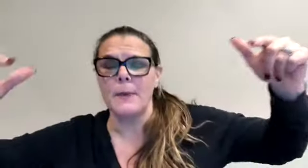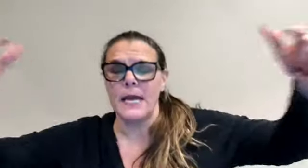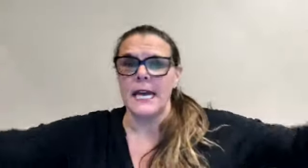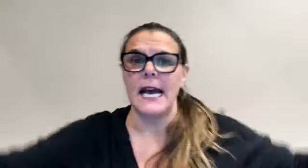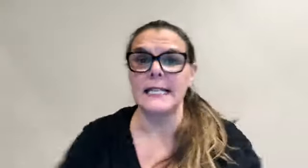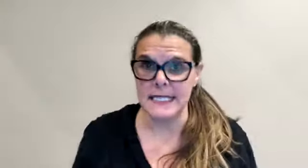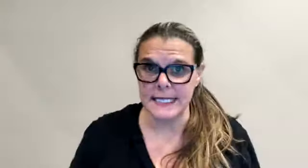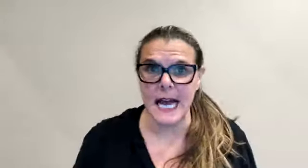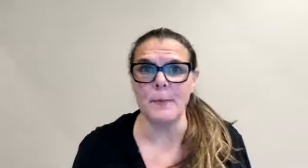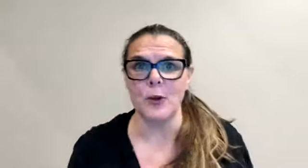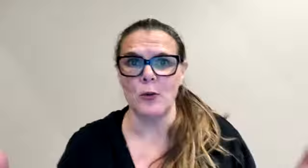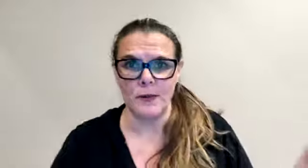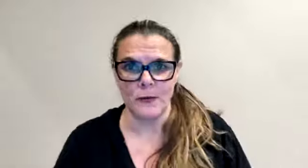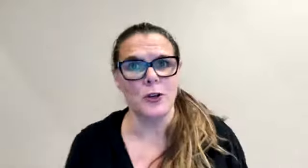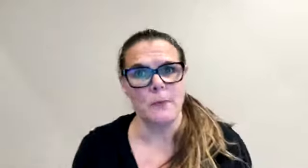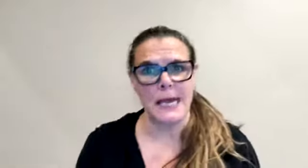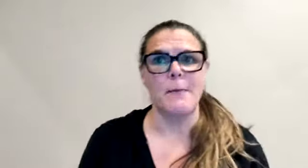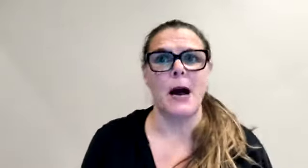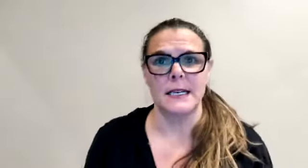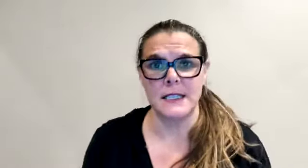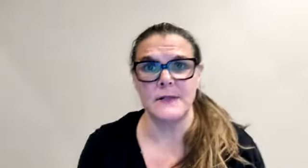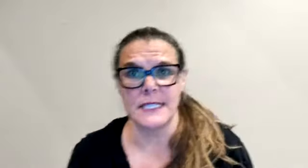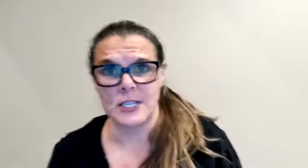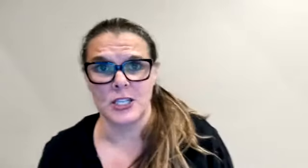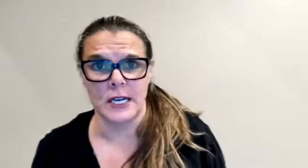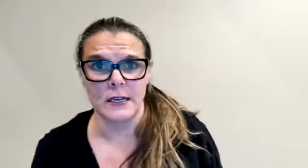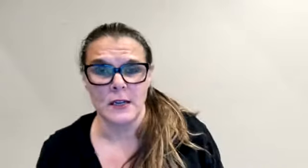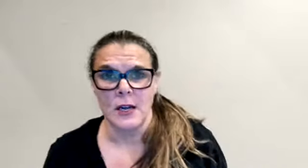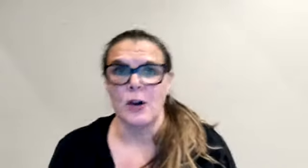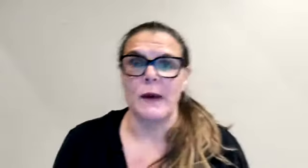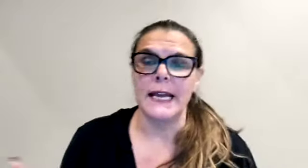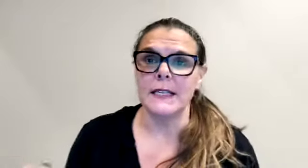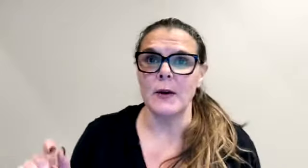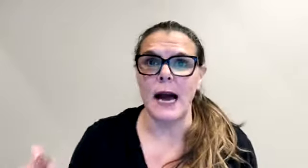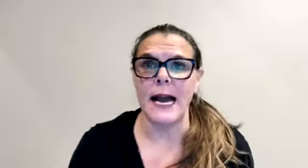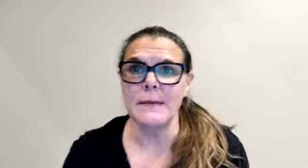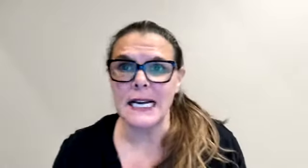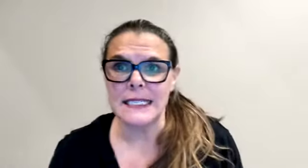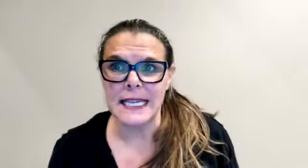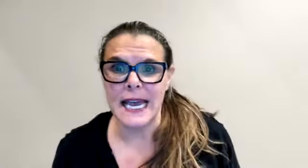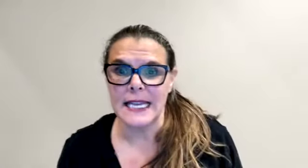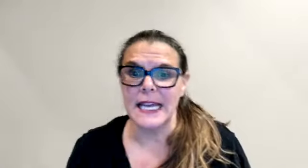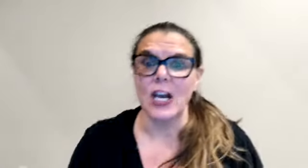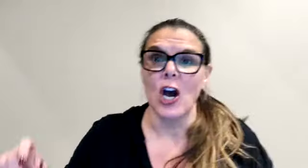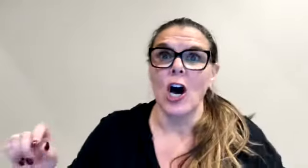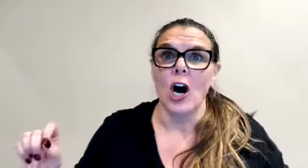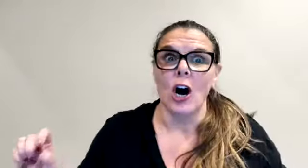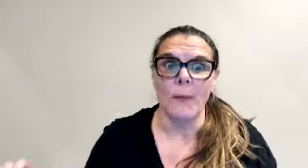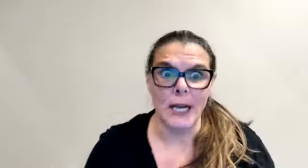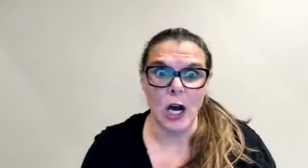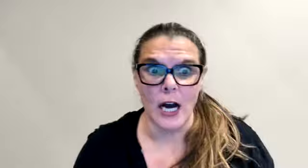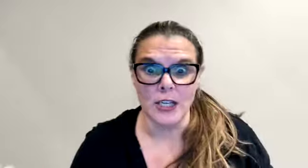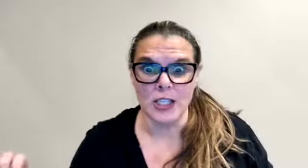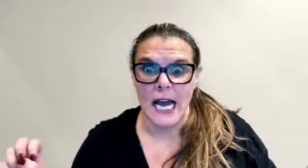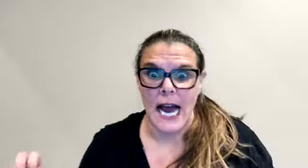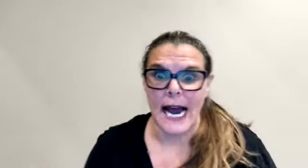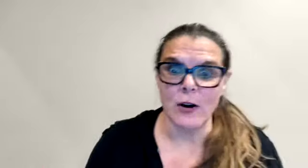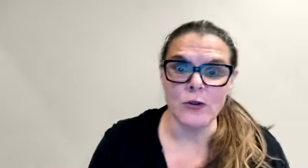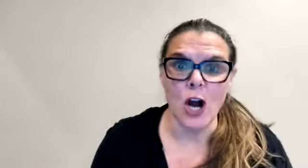and stop you before you make a positive decision. Right? So I'm not saying like, oh my gosh, I don't know